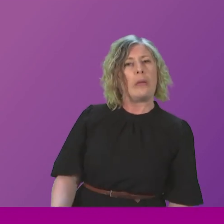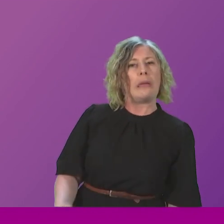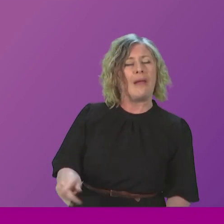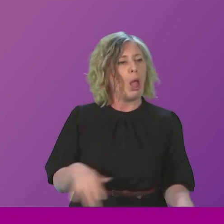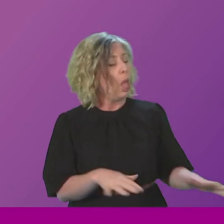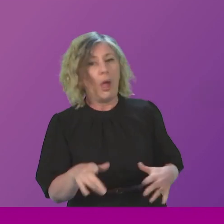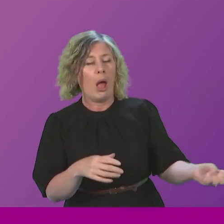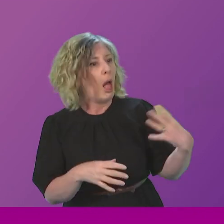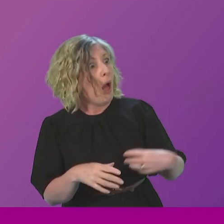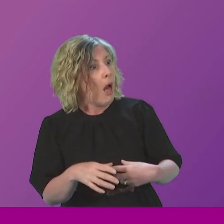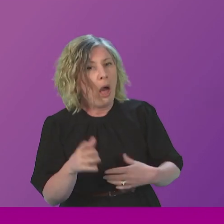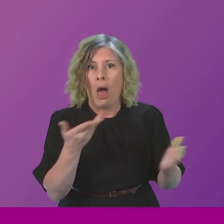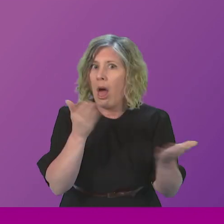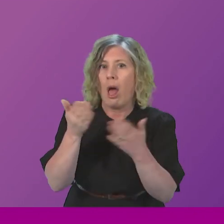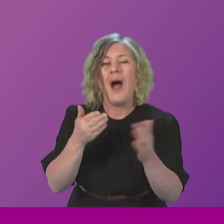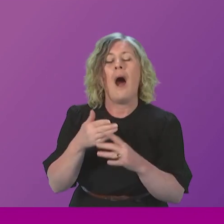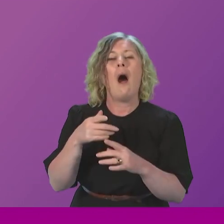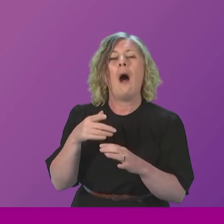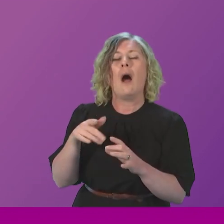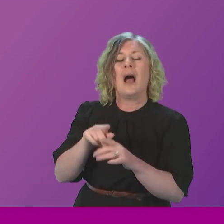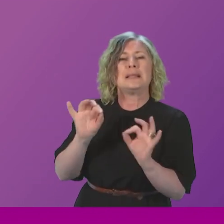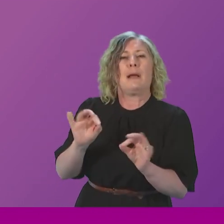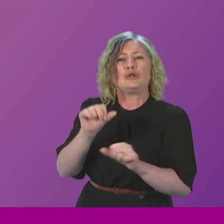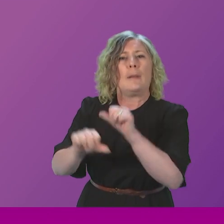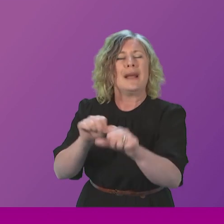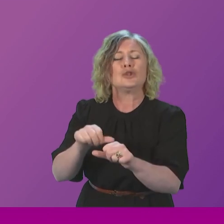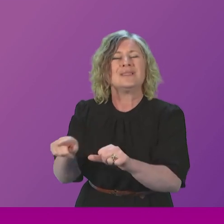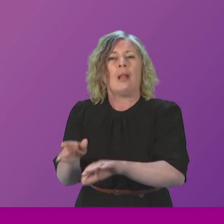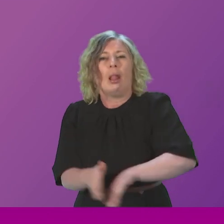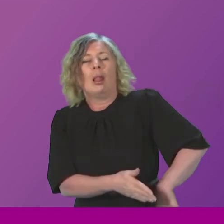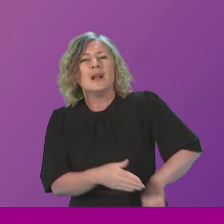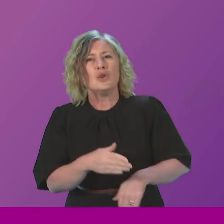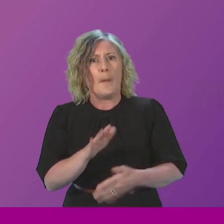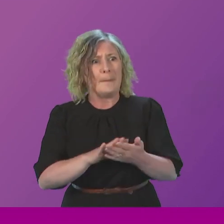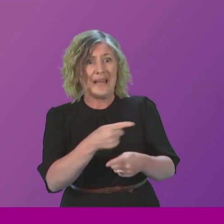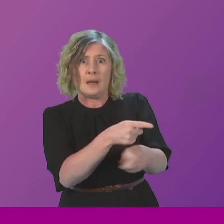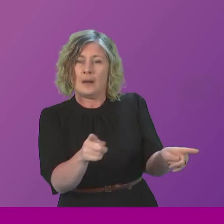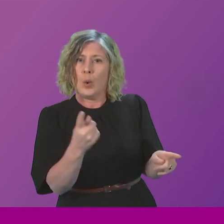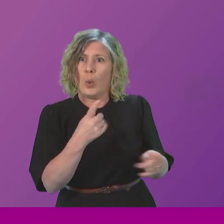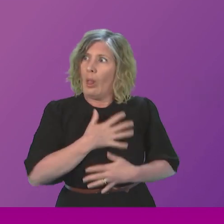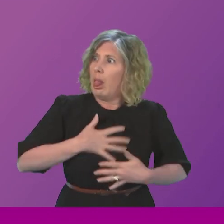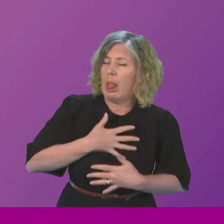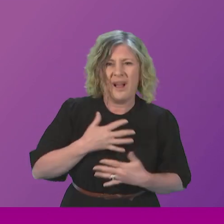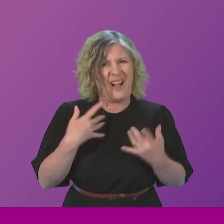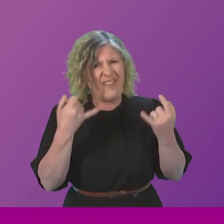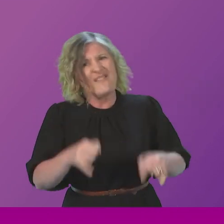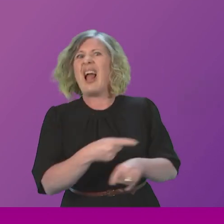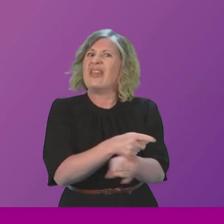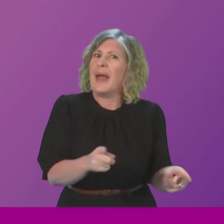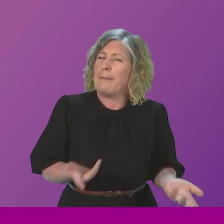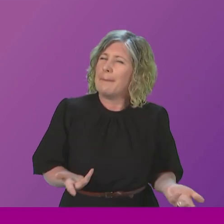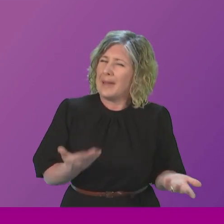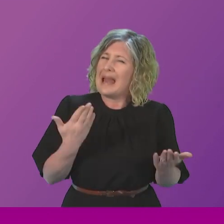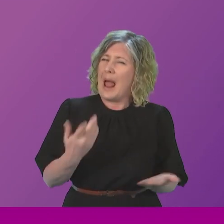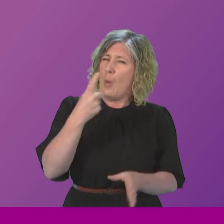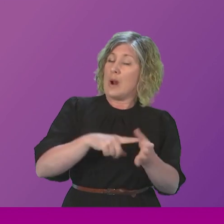and he lifted the board out of special measures and empowered those people that failed. Now, less than a year later, the leadership of the board are trying to